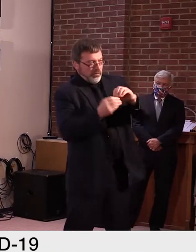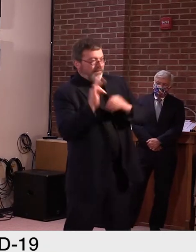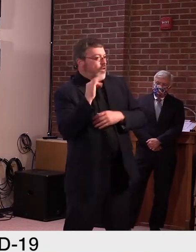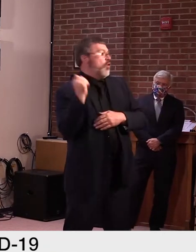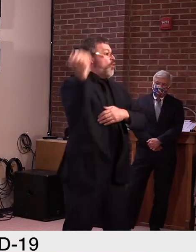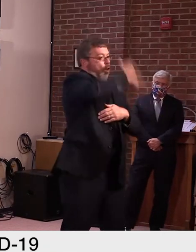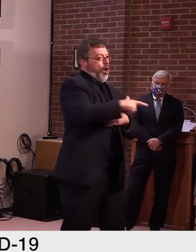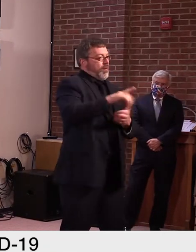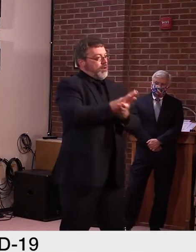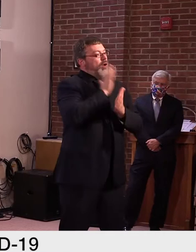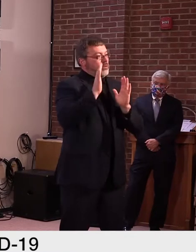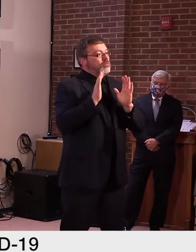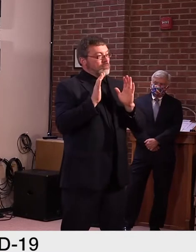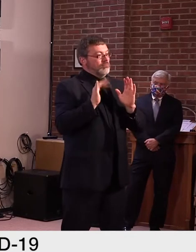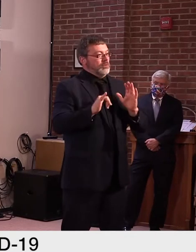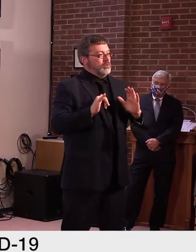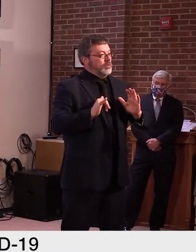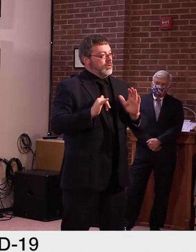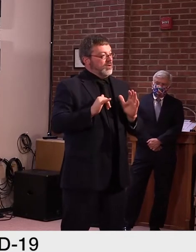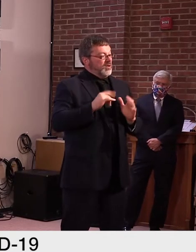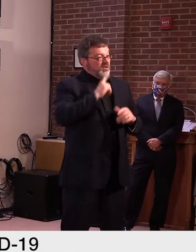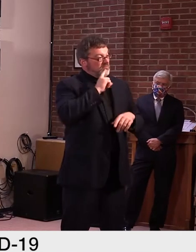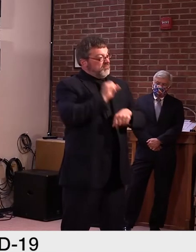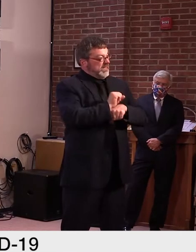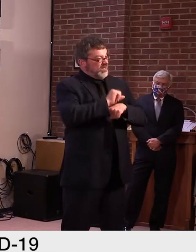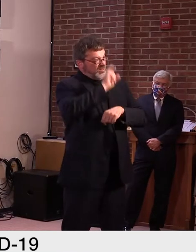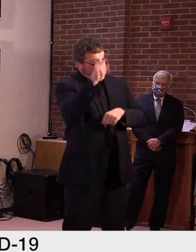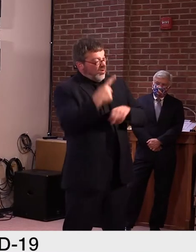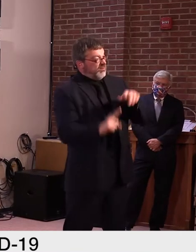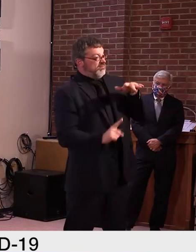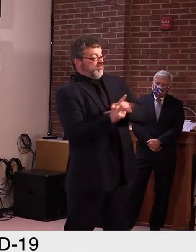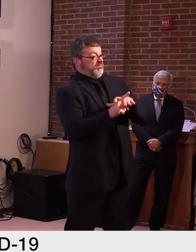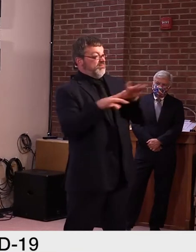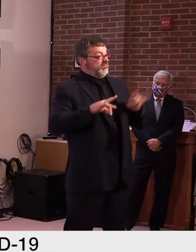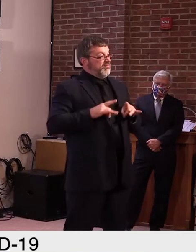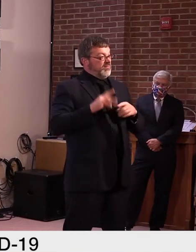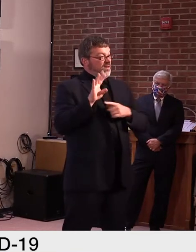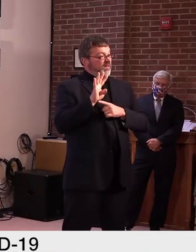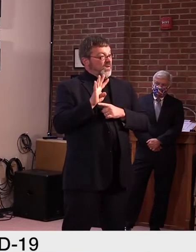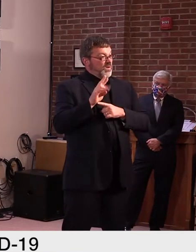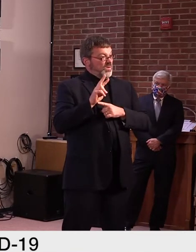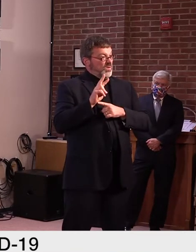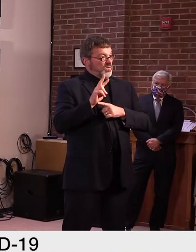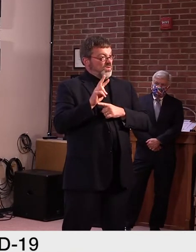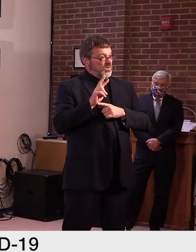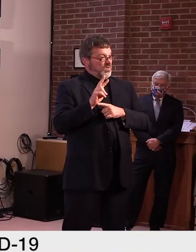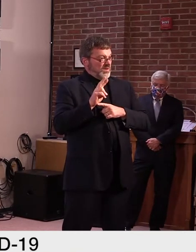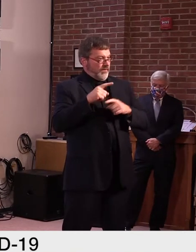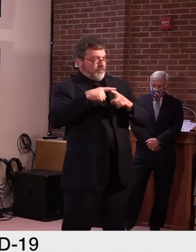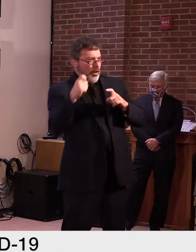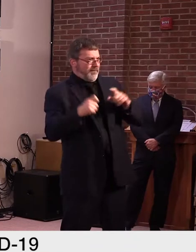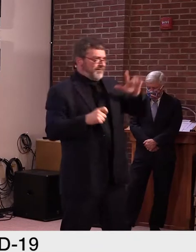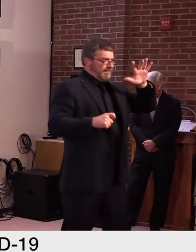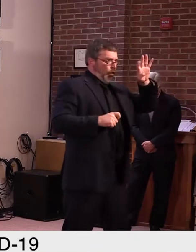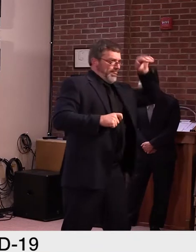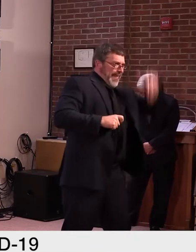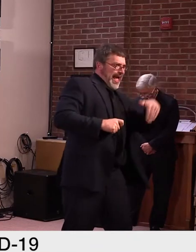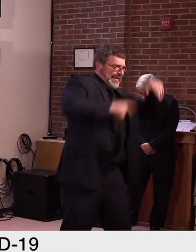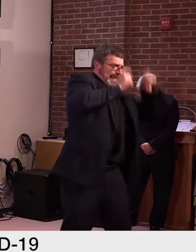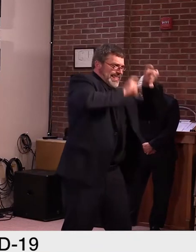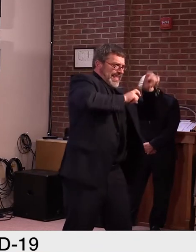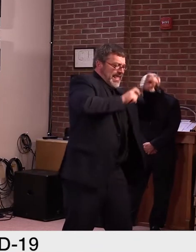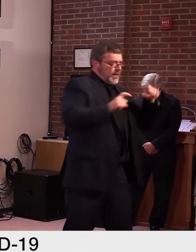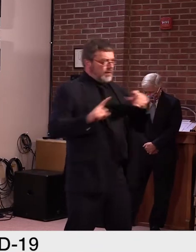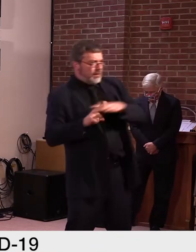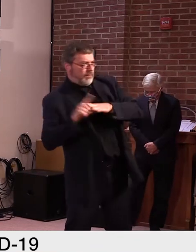positive tests in total. So very low positivity rate. So that's something certainly that we should be very